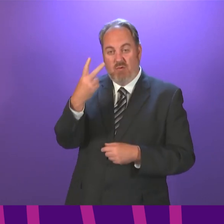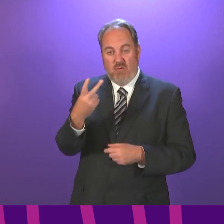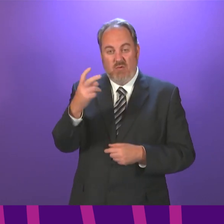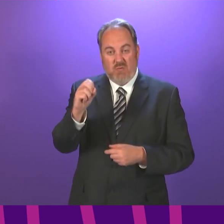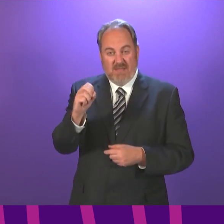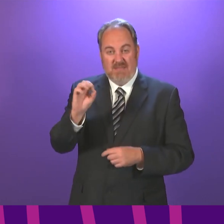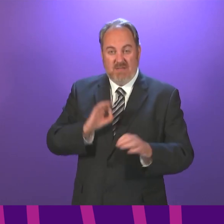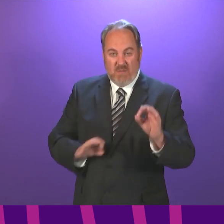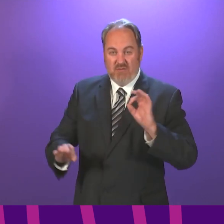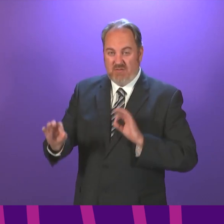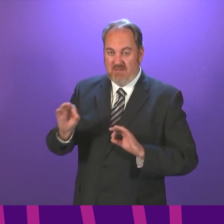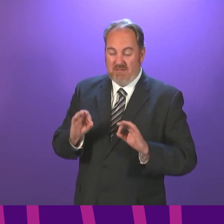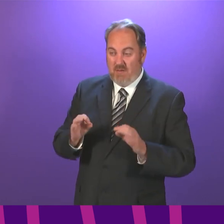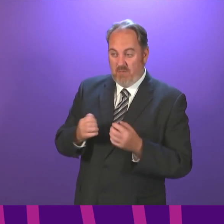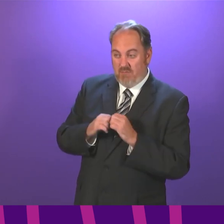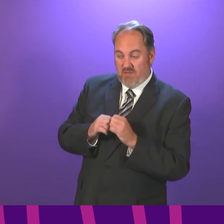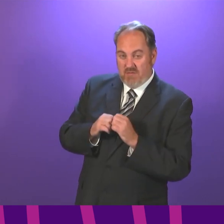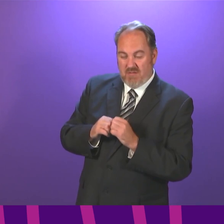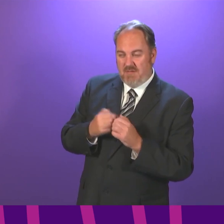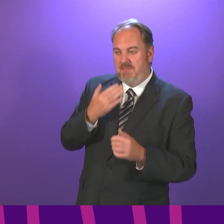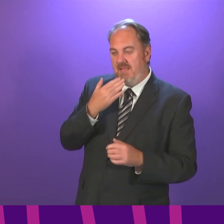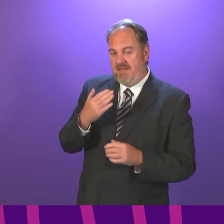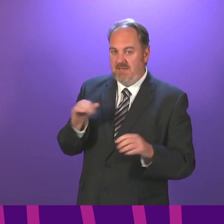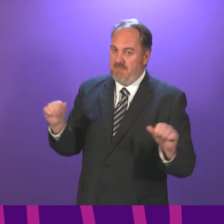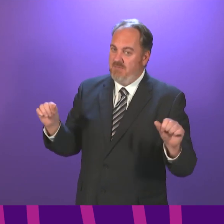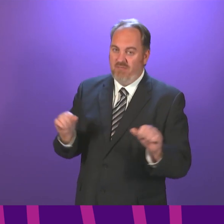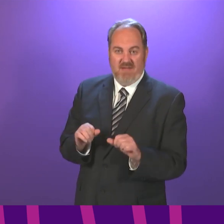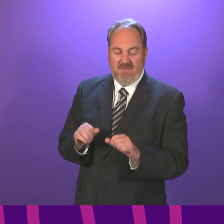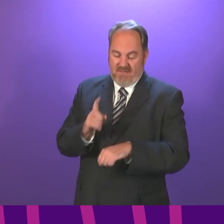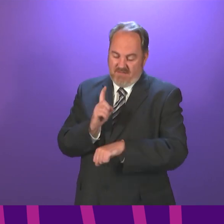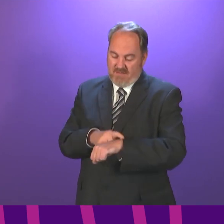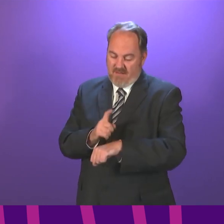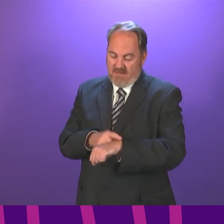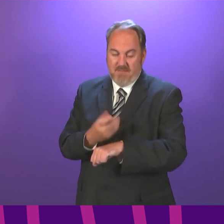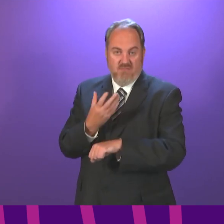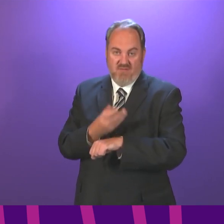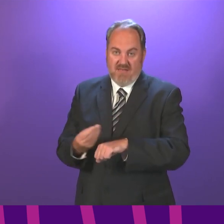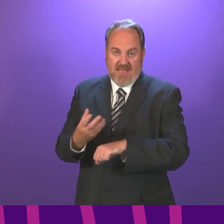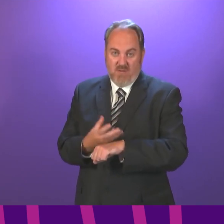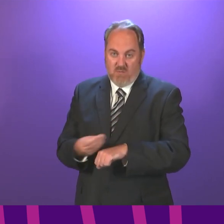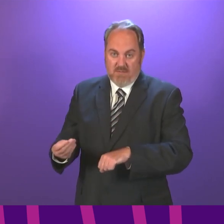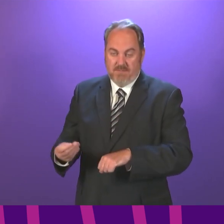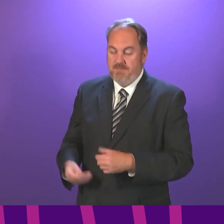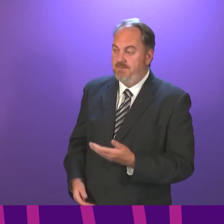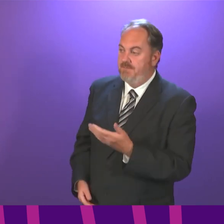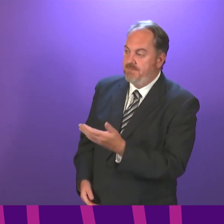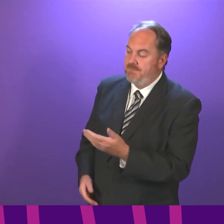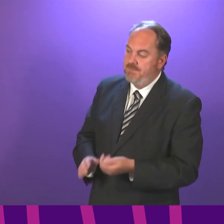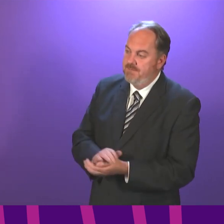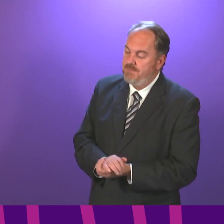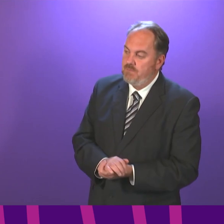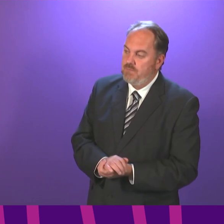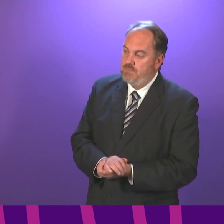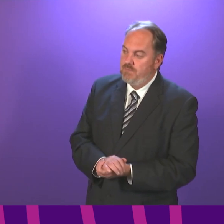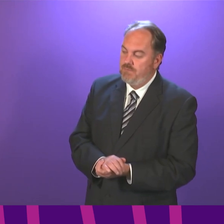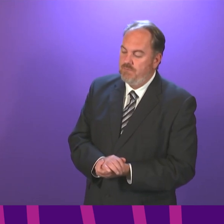to ask a question. I would be very grateful for succinct questions and responses. I call Eleanor Whittam to be followed by Paul O'Cain. O